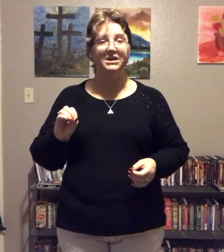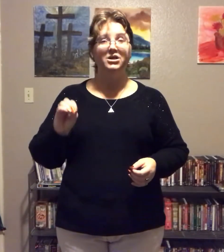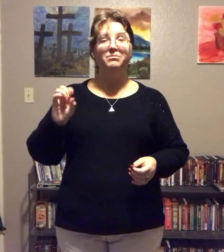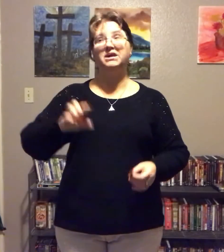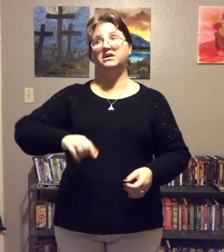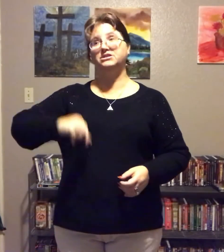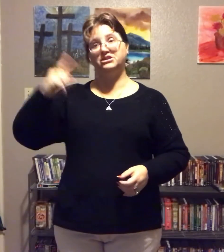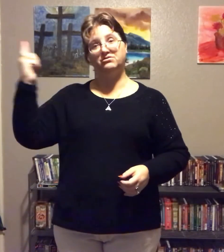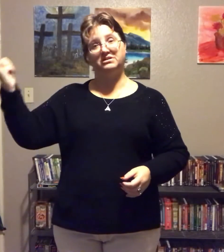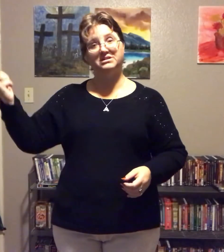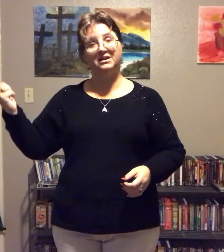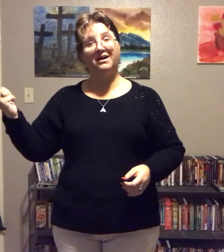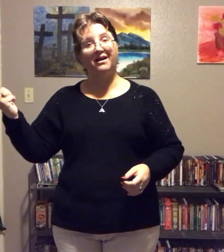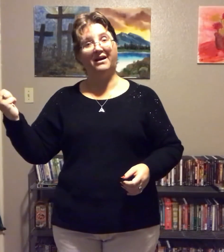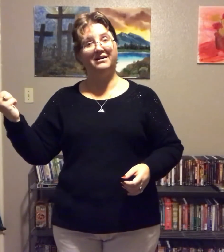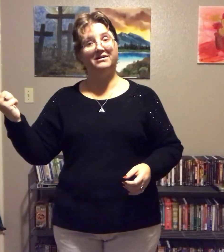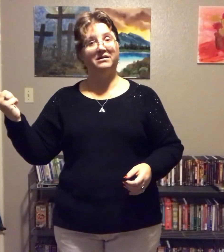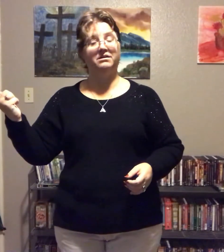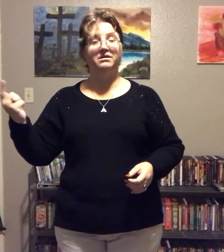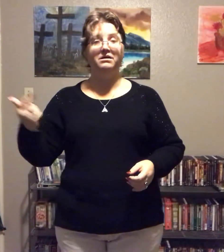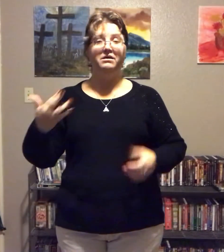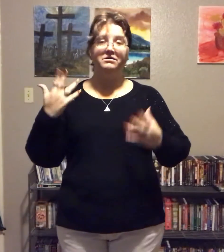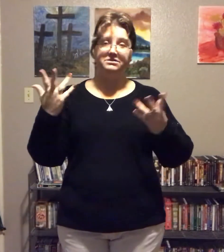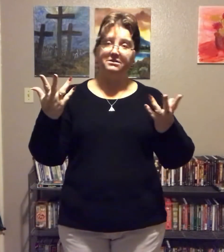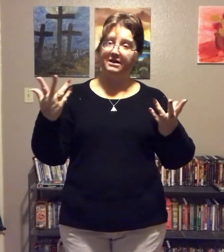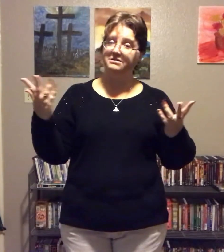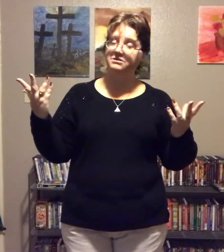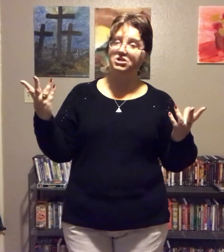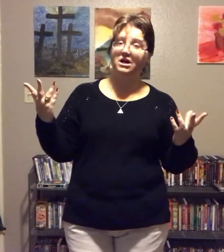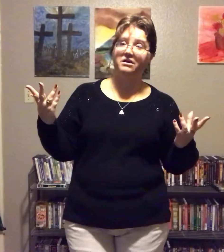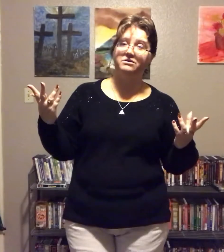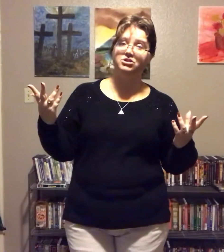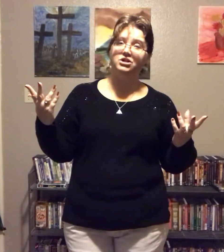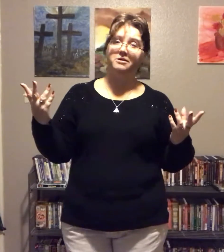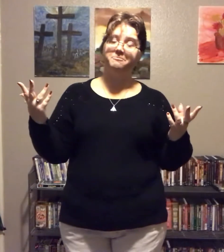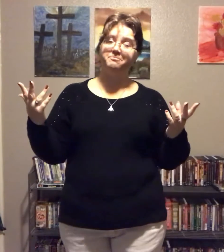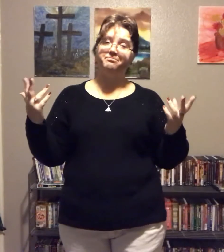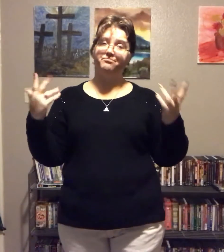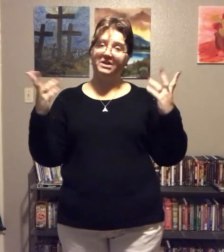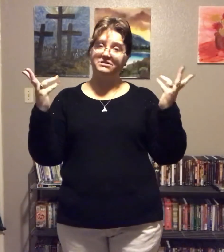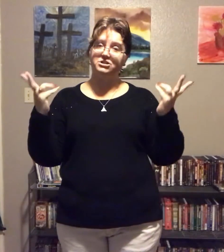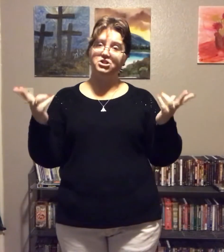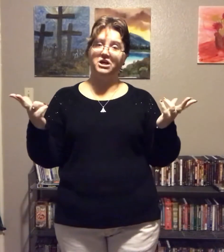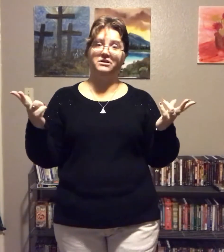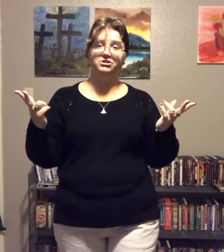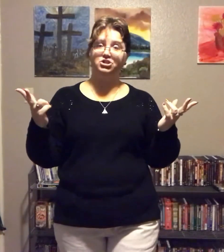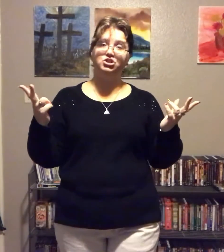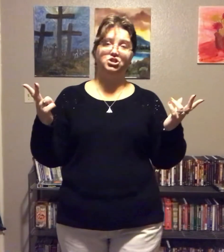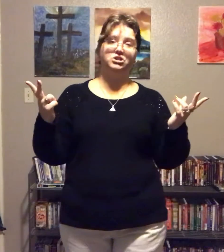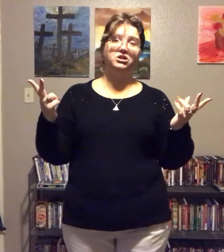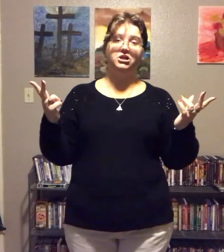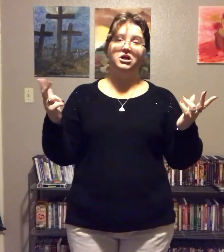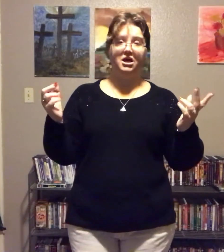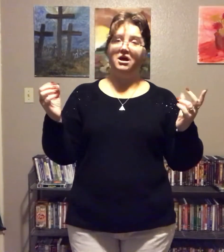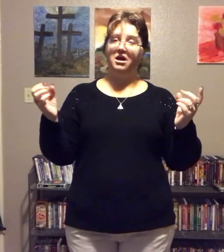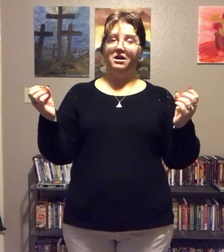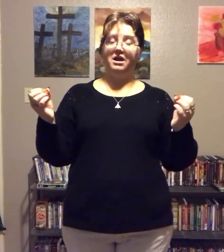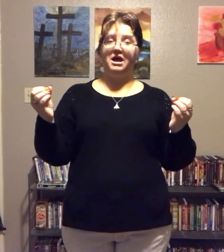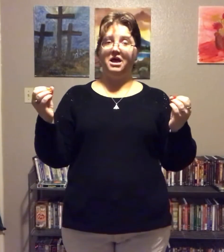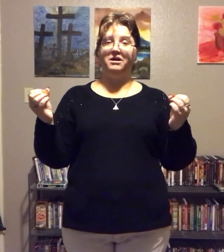Because she trusted God. So that's the challenge. That's the challenge. And